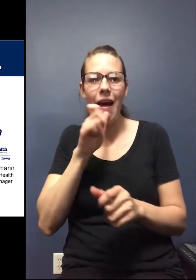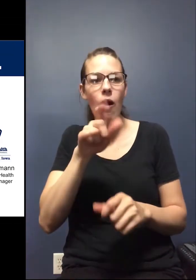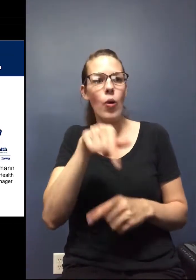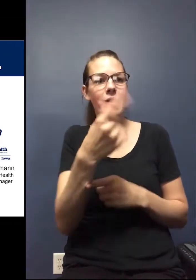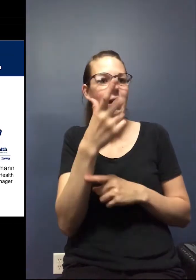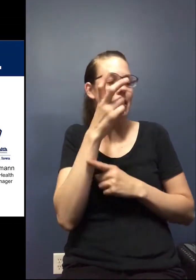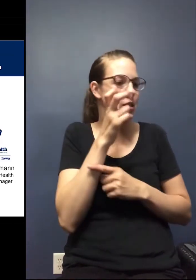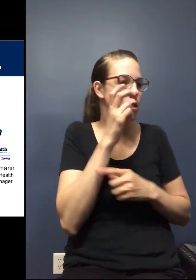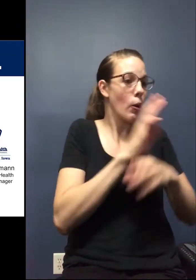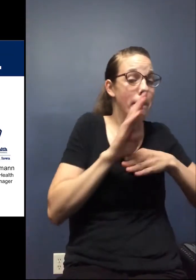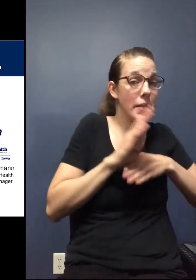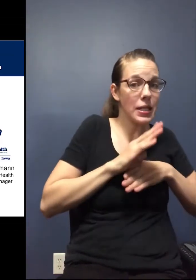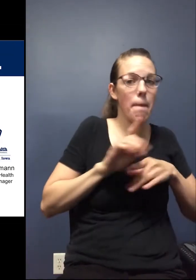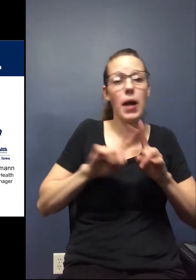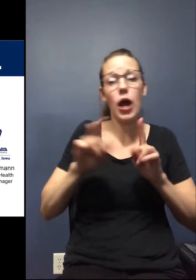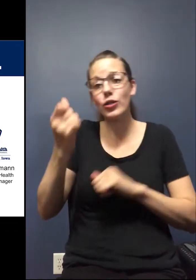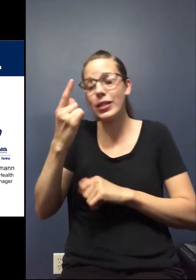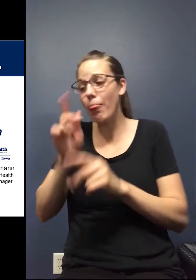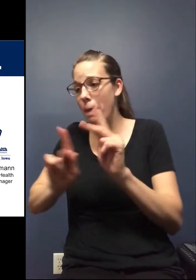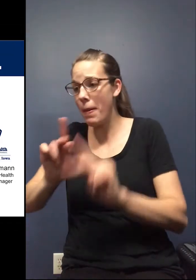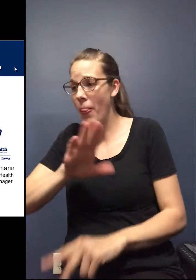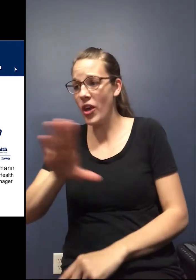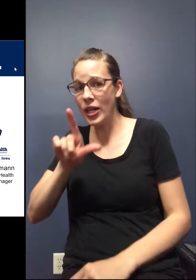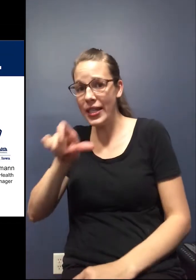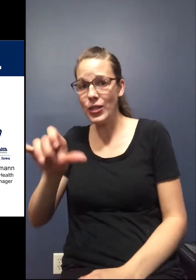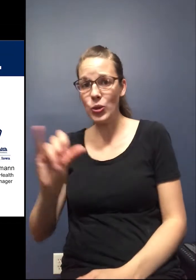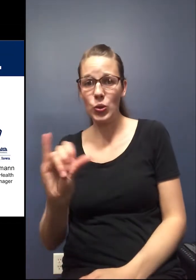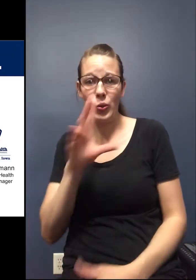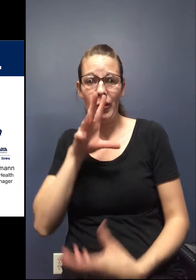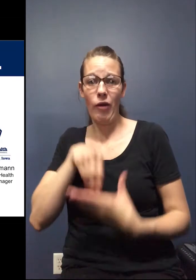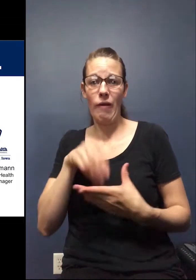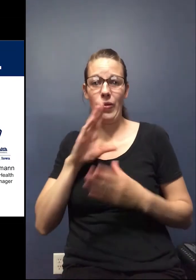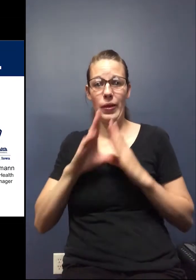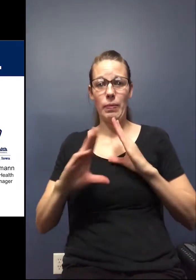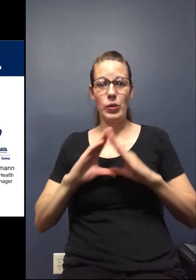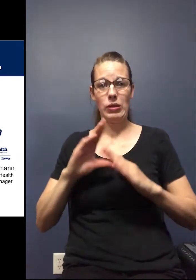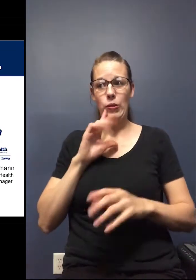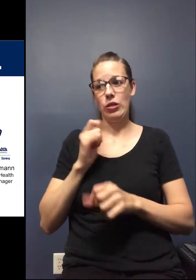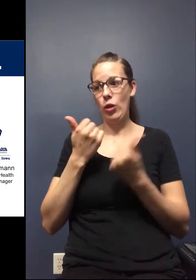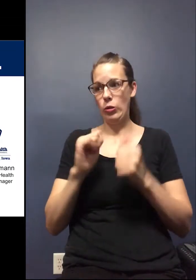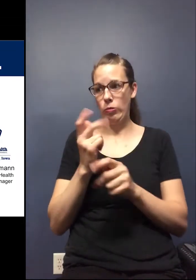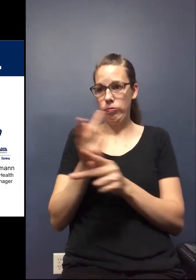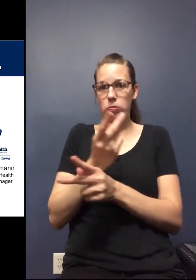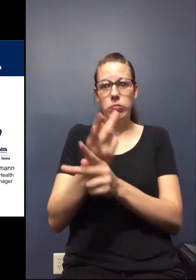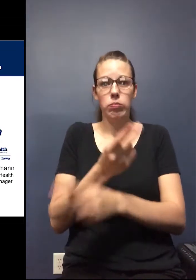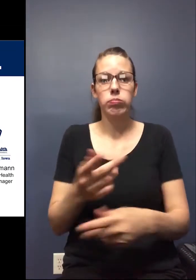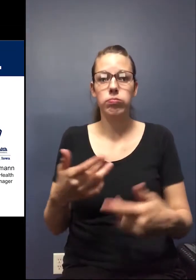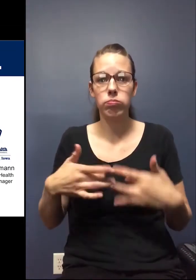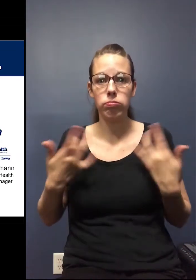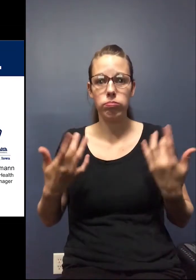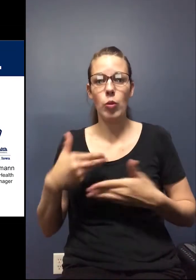really understanding the people needs in our community as well as we all work through this together.